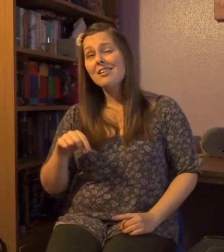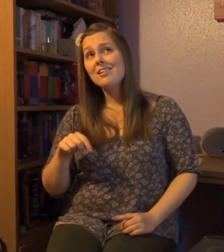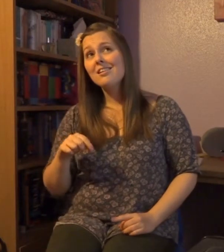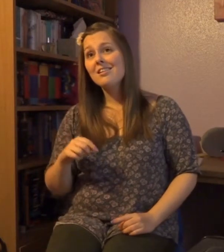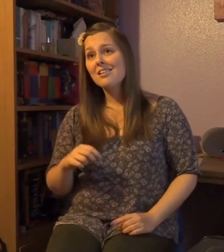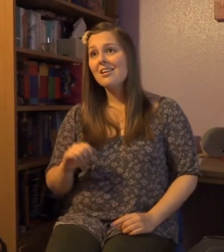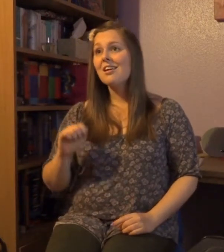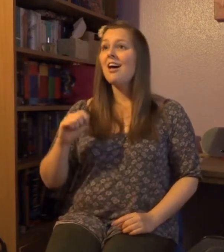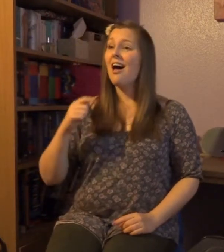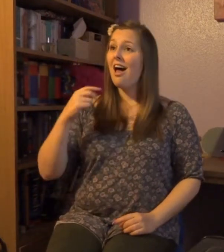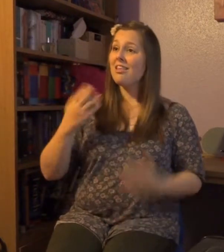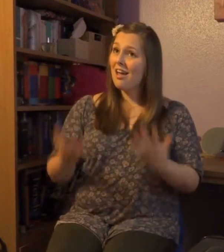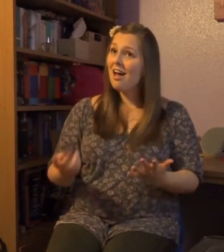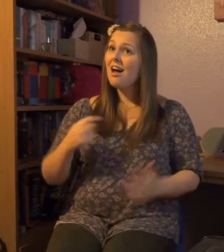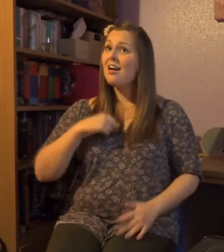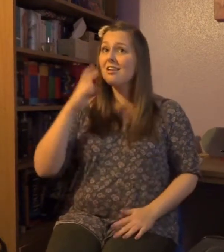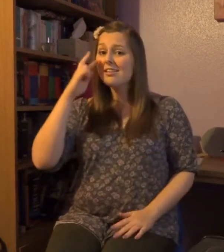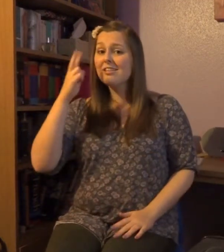I can see it now